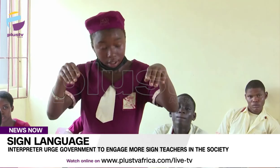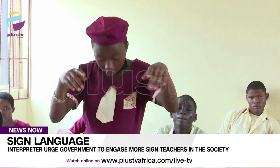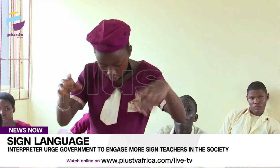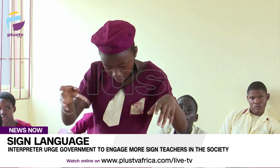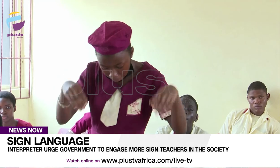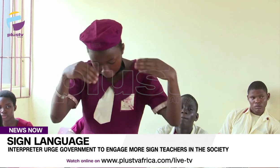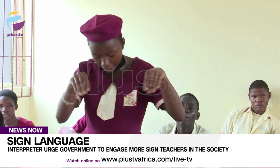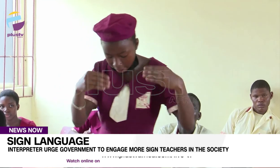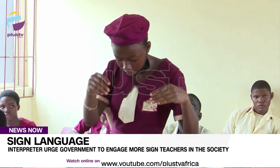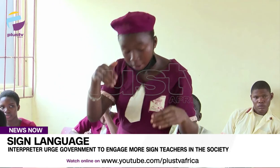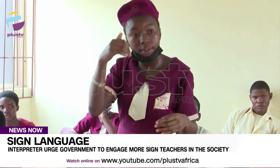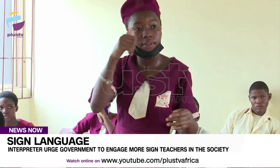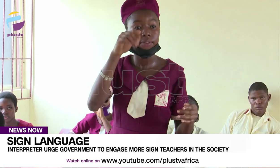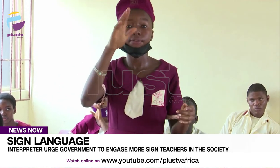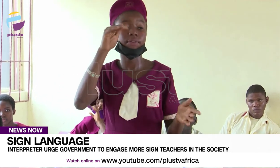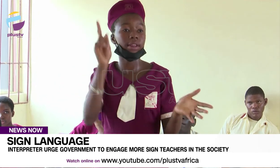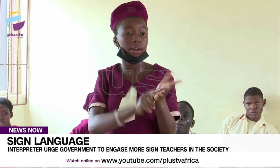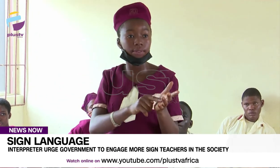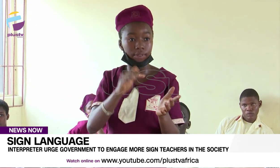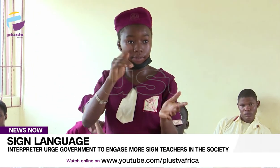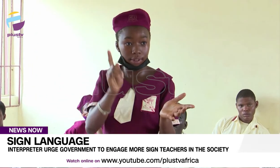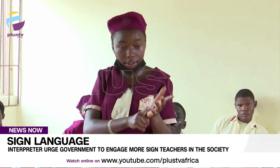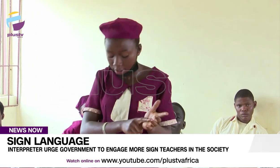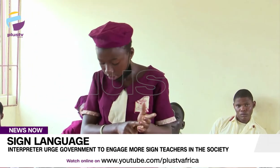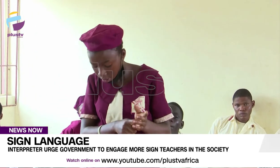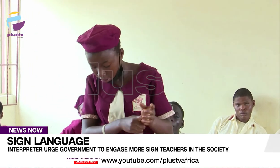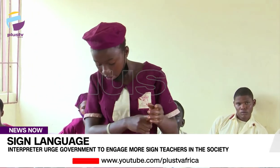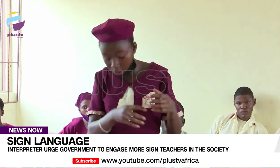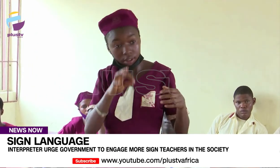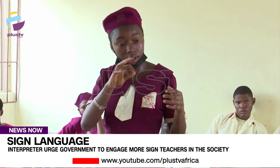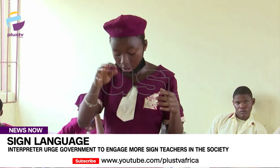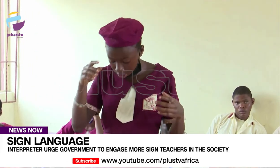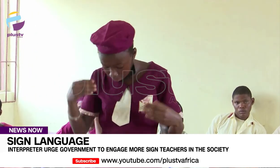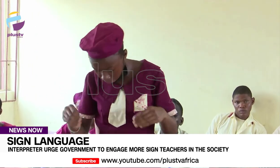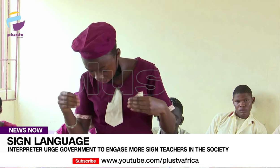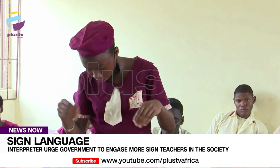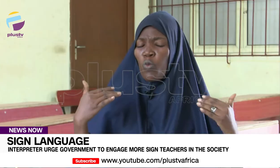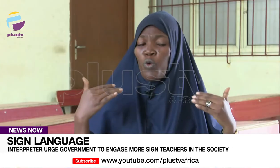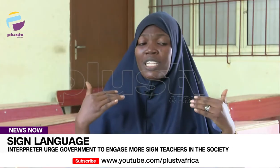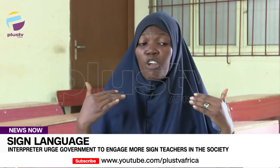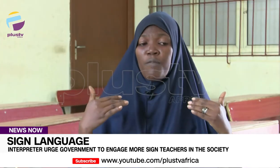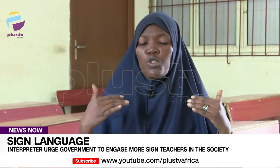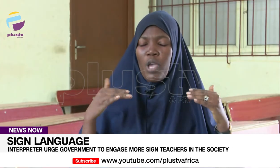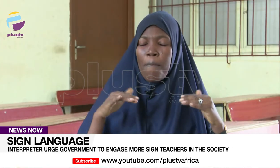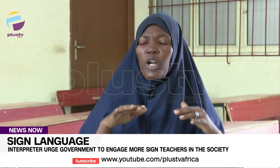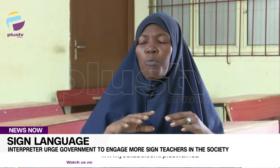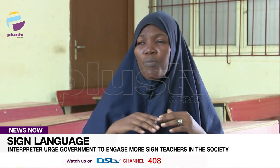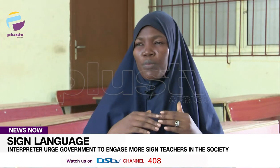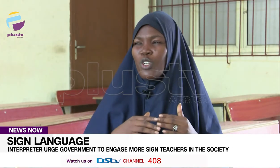eye to eye in part in the life of special children and disabilities. We need government to employ more people so